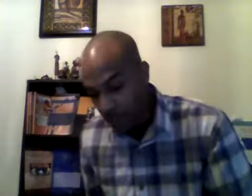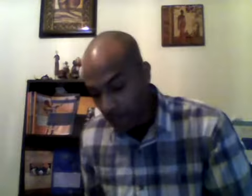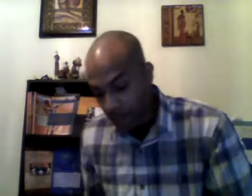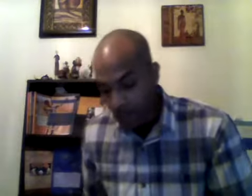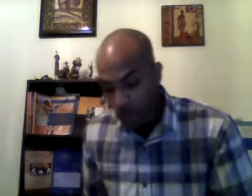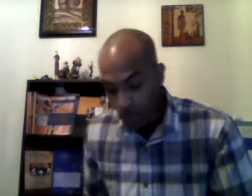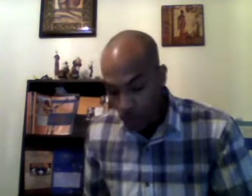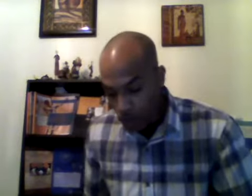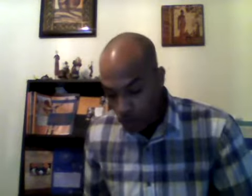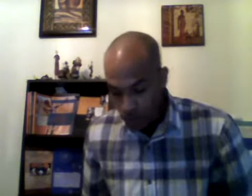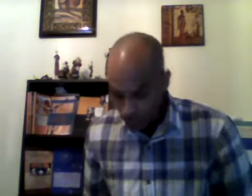use